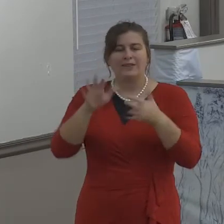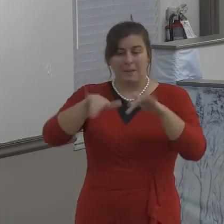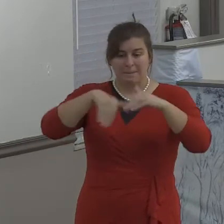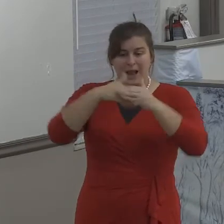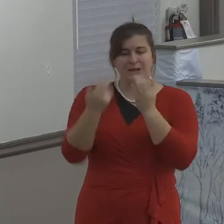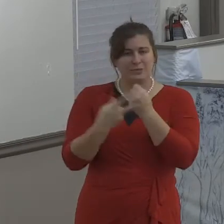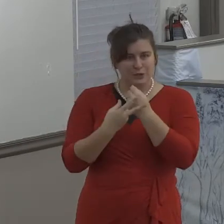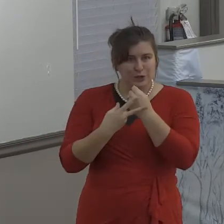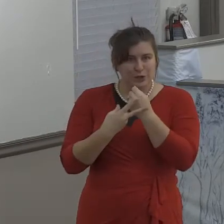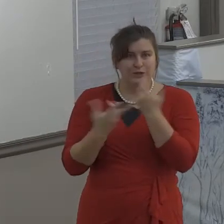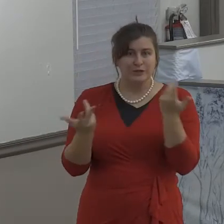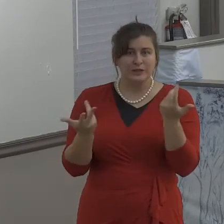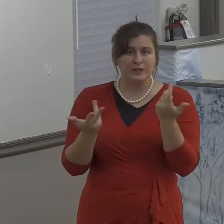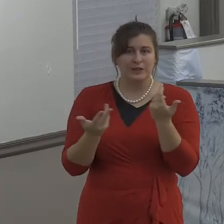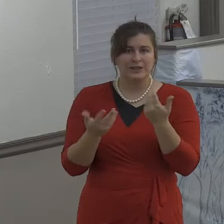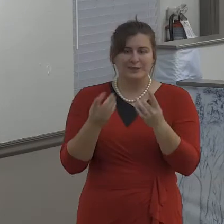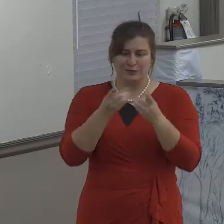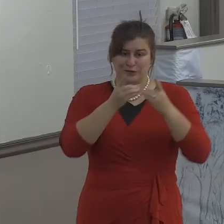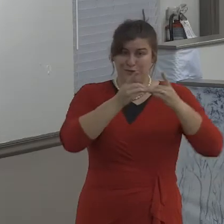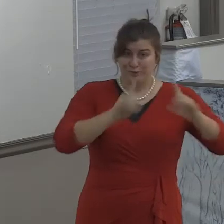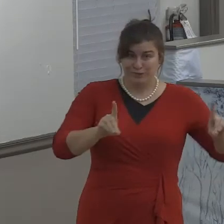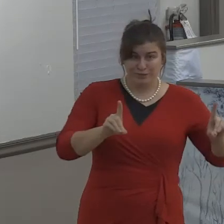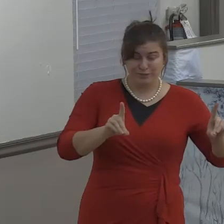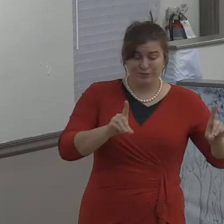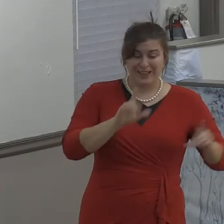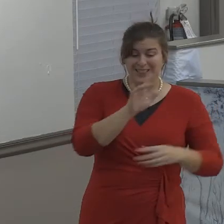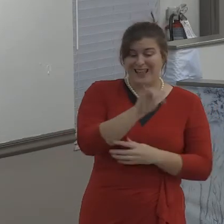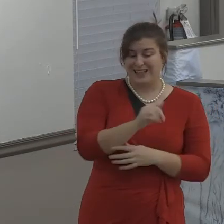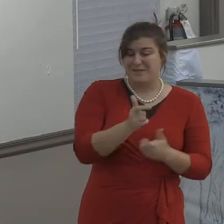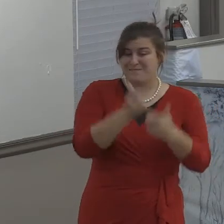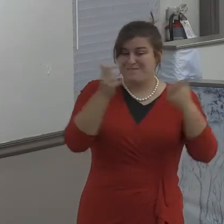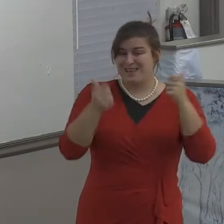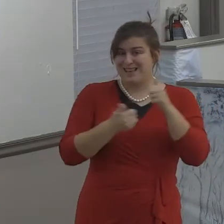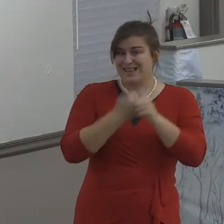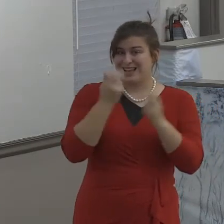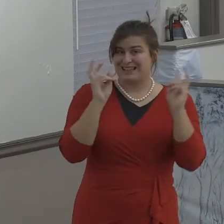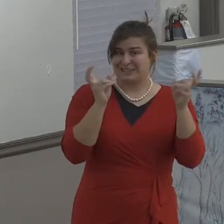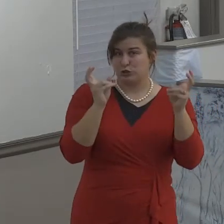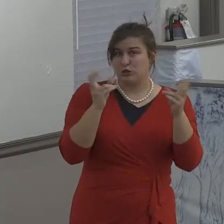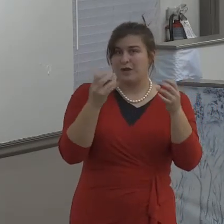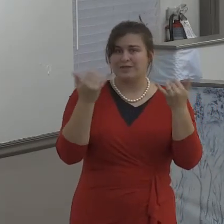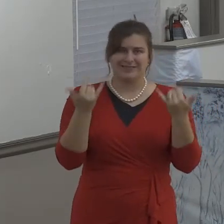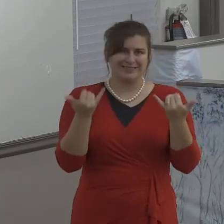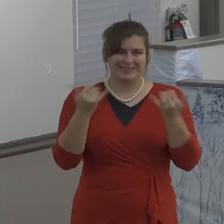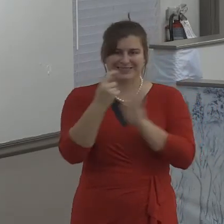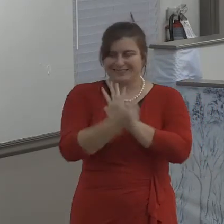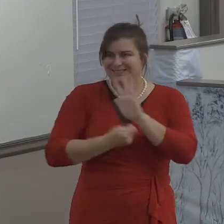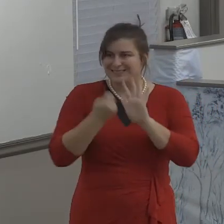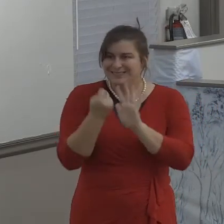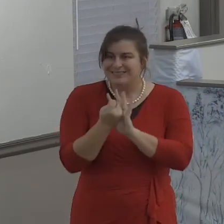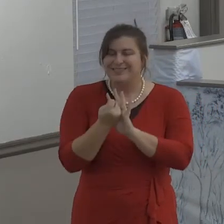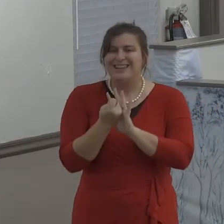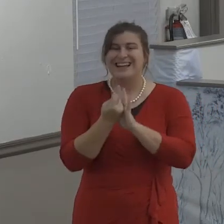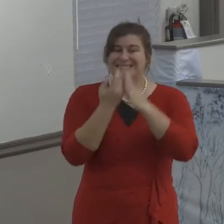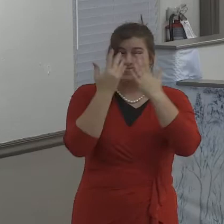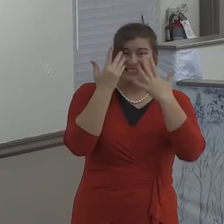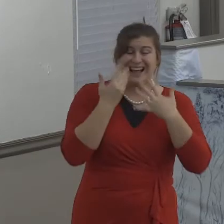community lagged way behind the world, and now we're exactly where the world is.